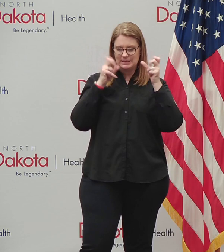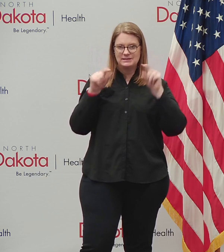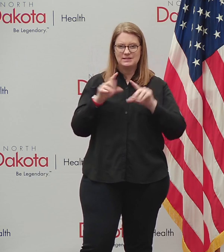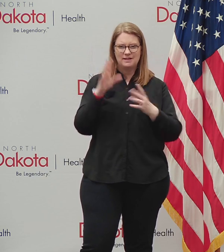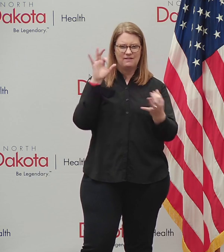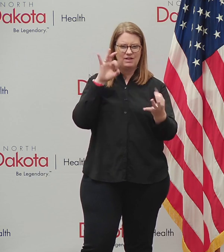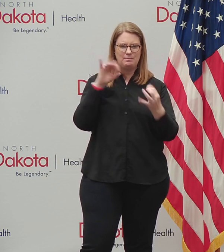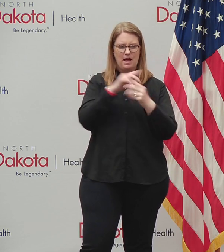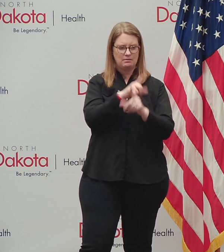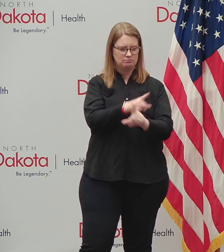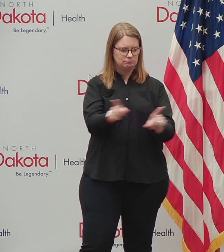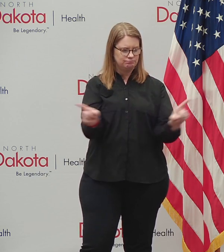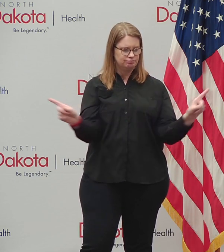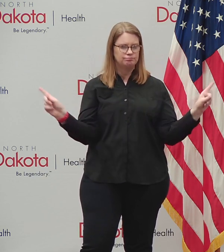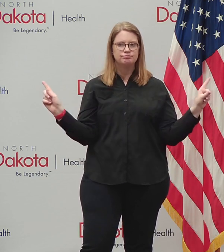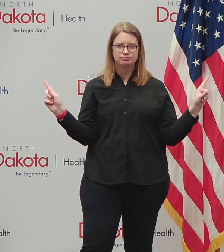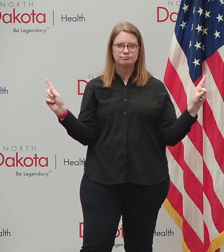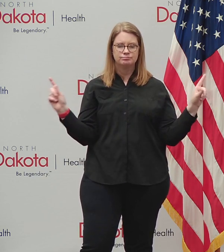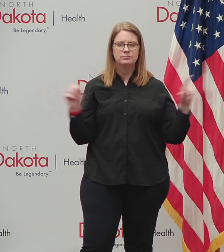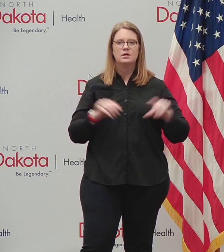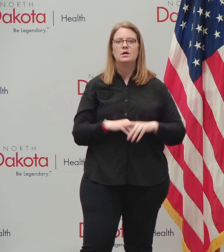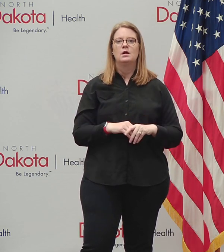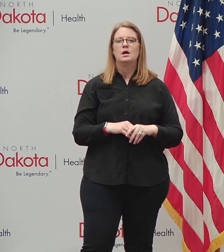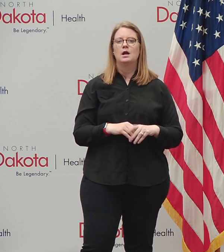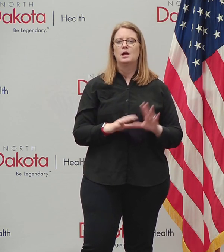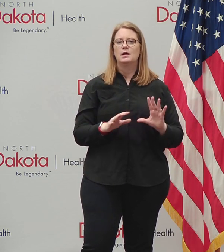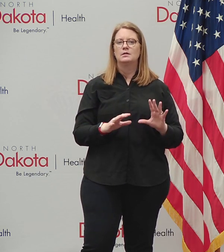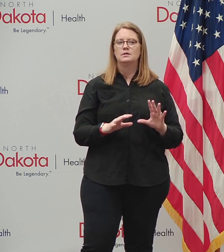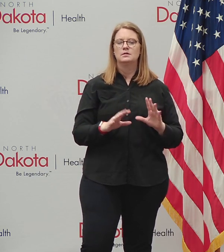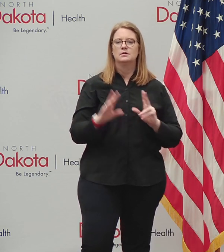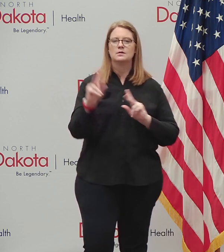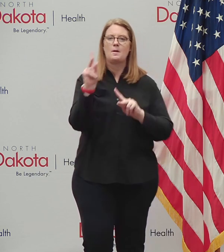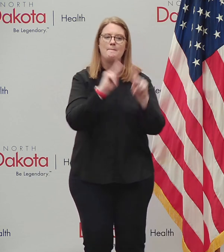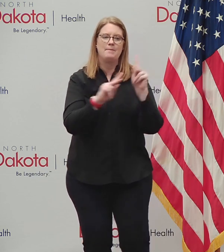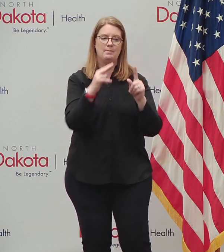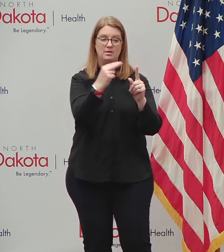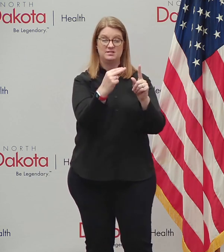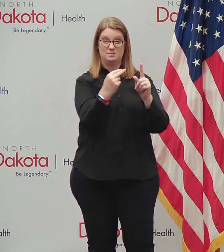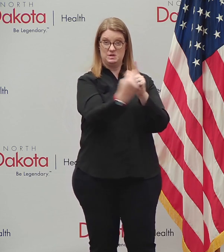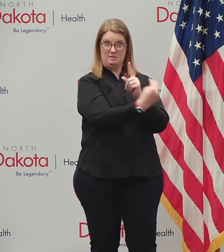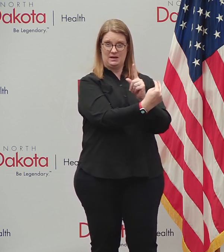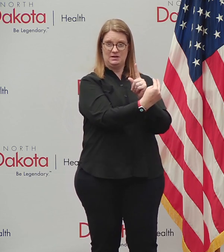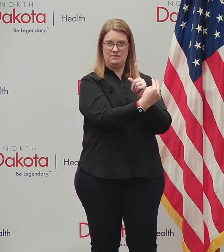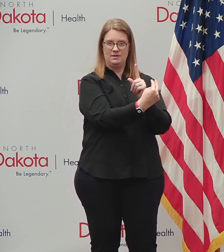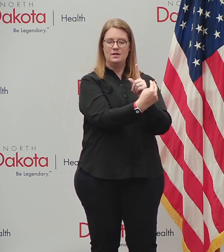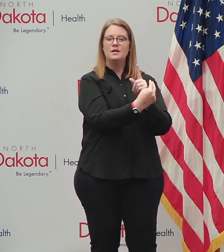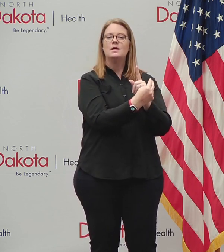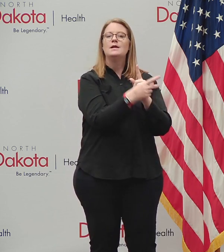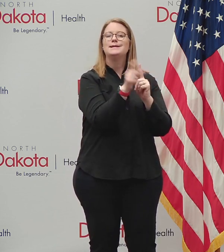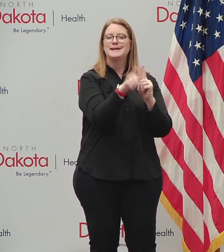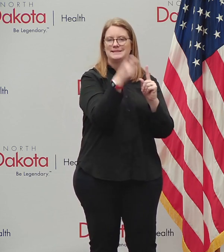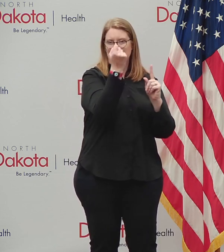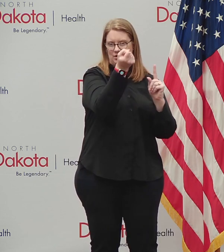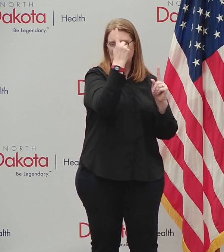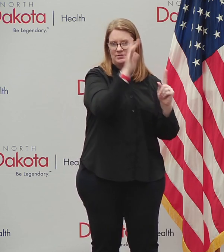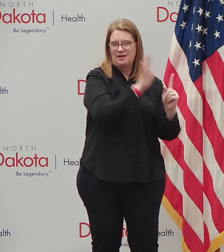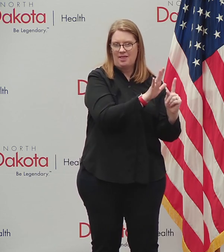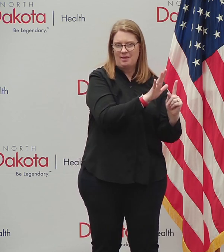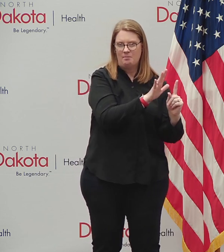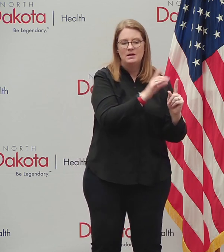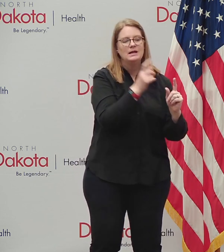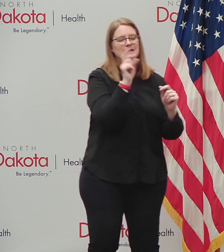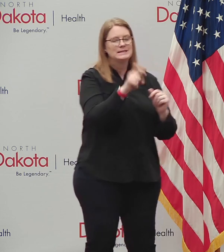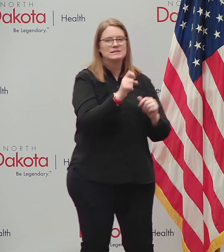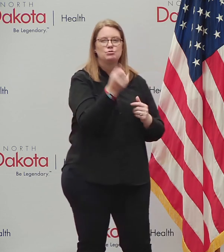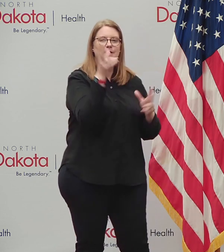understanding where people are coming from is an absolutely necessary tool to help us navigate our way through these uncharted